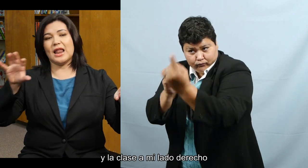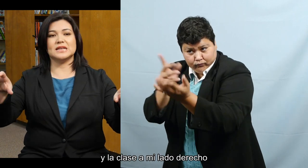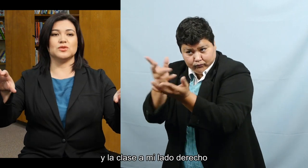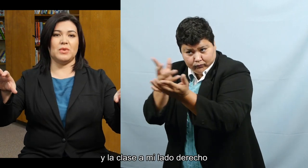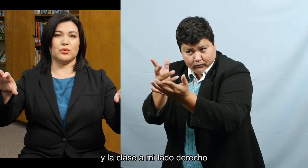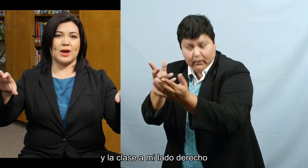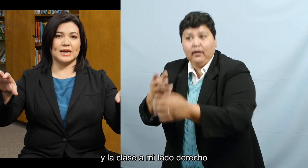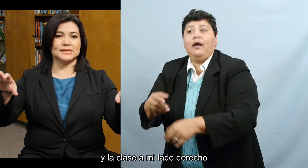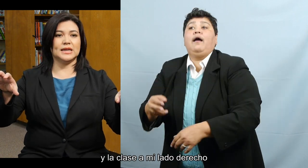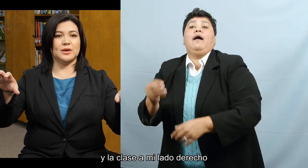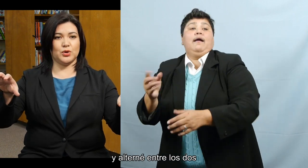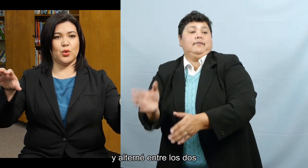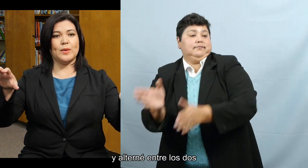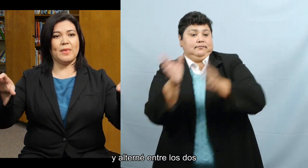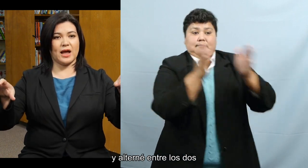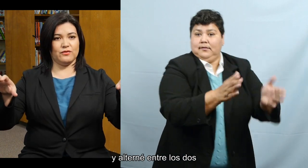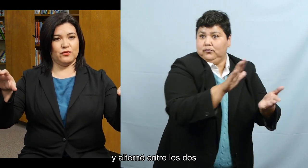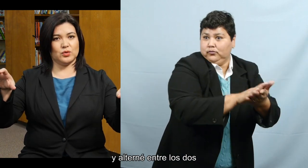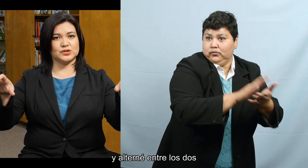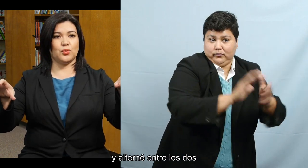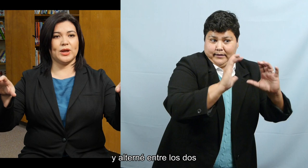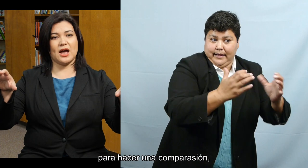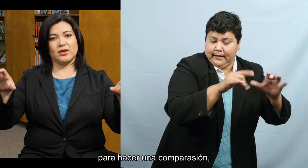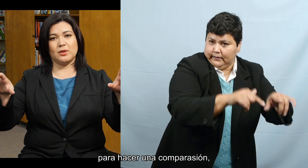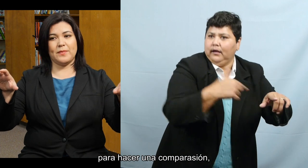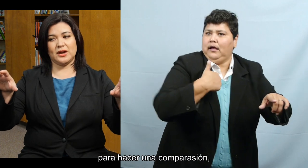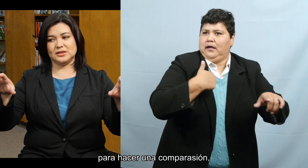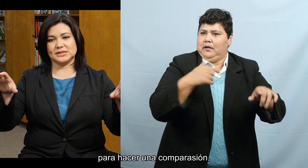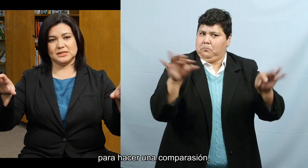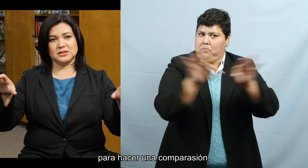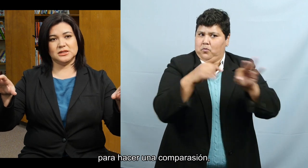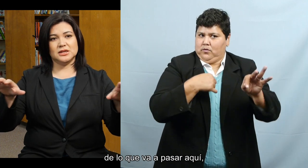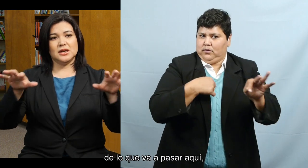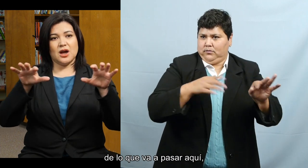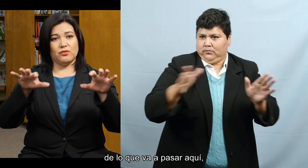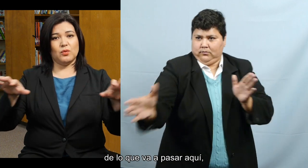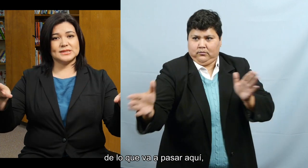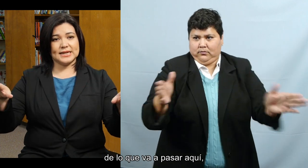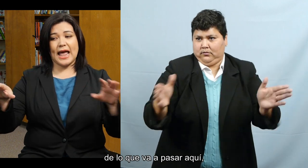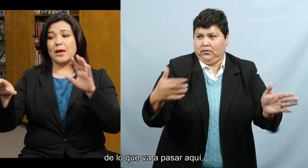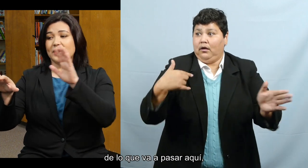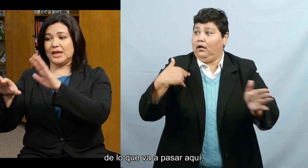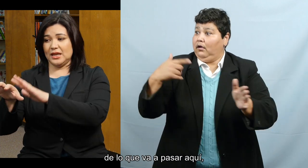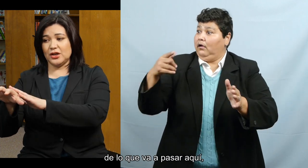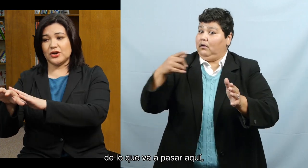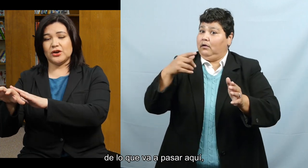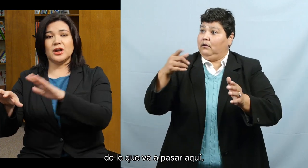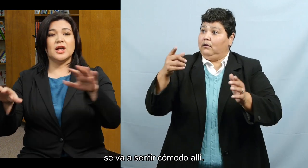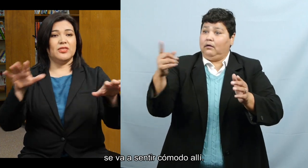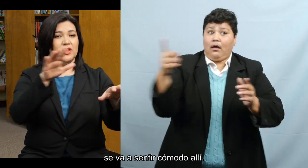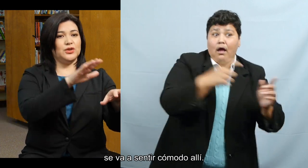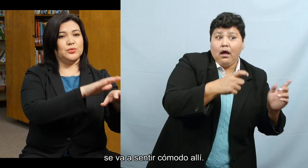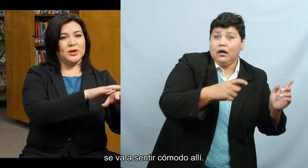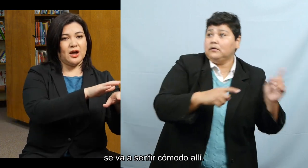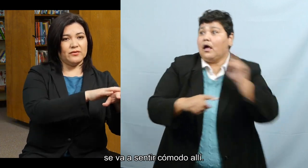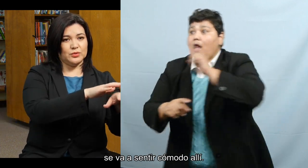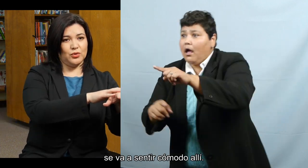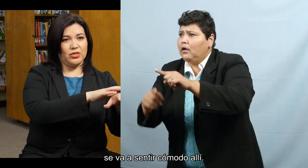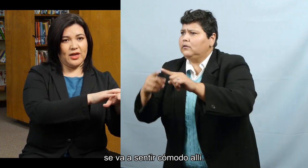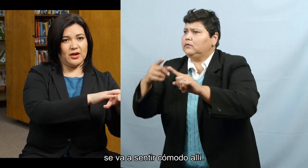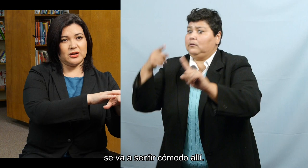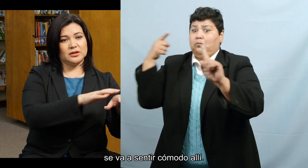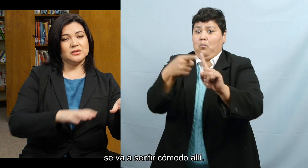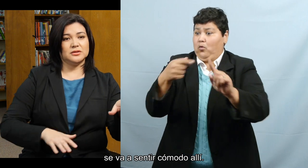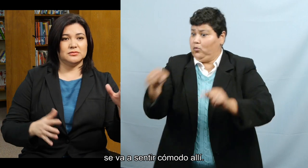and then the class on my right and keep going back and forth so we have a comparison of what's going to happen here then you'll be